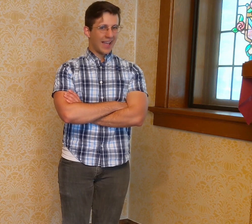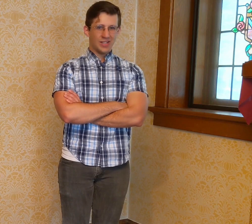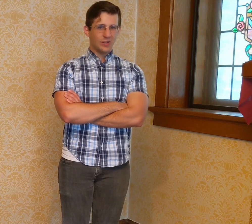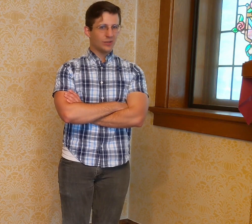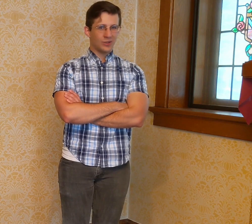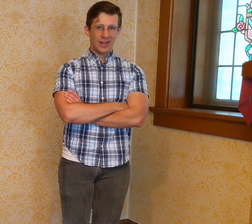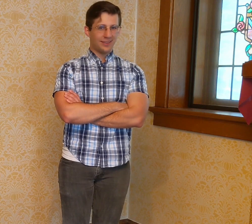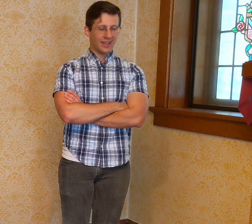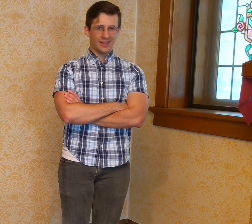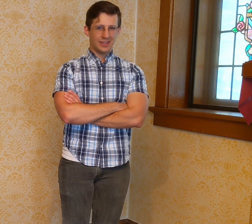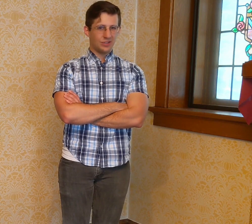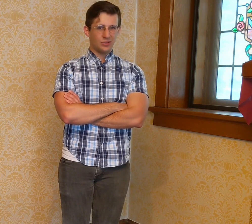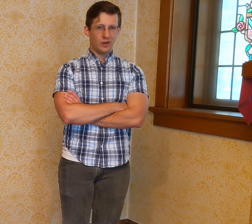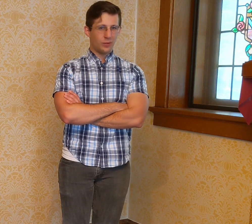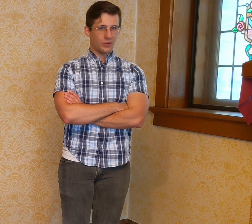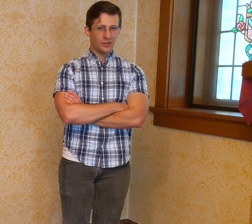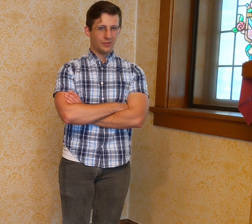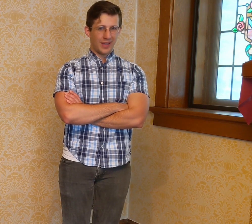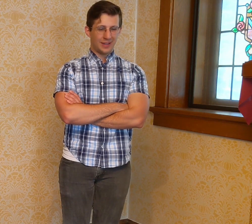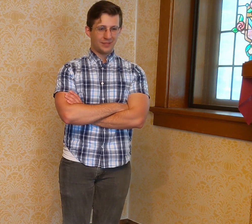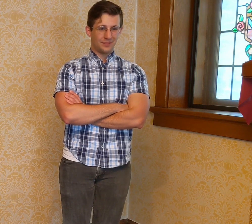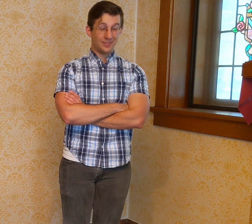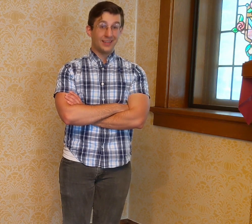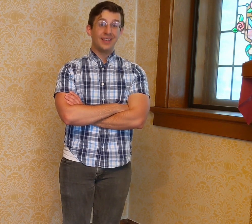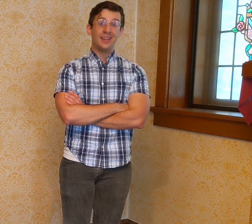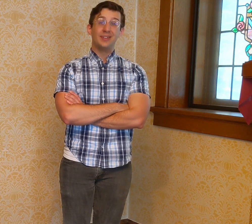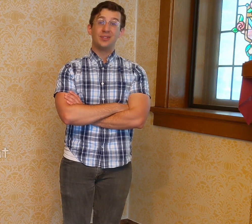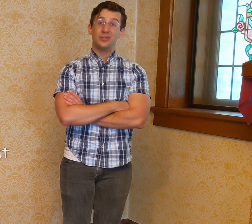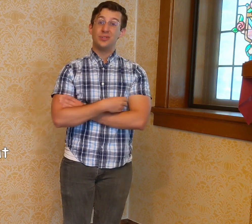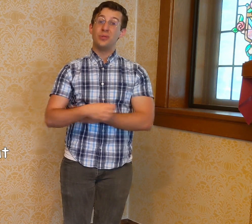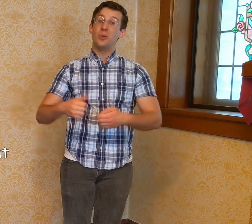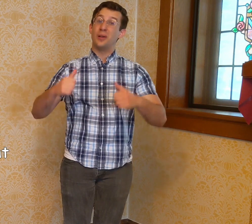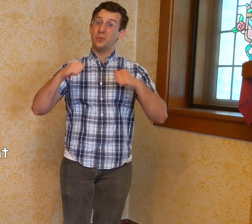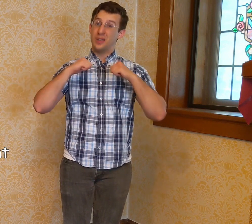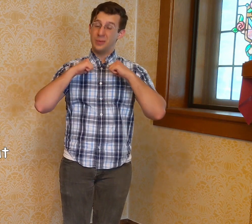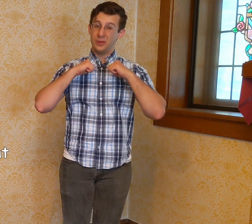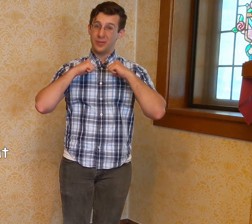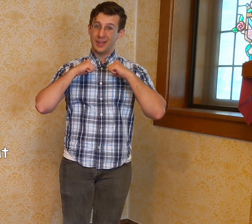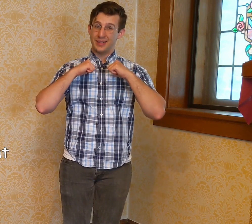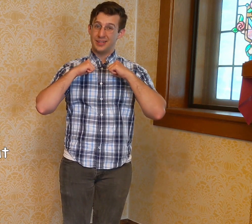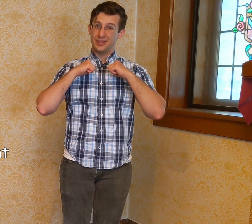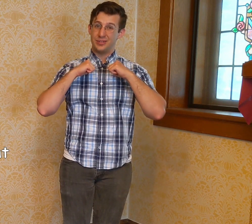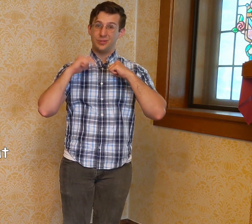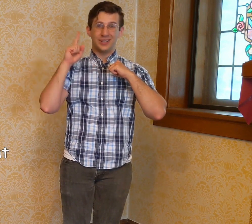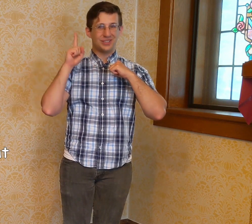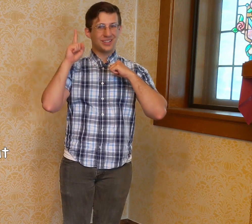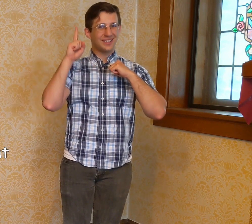angels are not sent into our world of pain to do what we were meant to do in Jesus